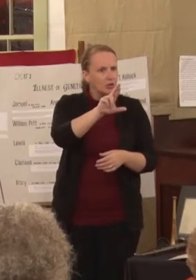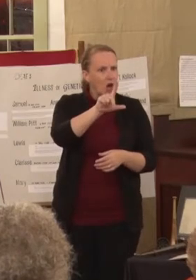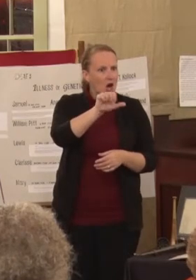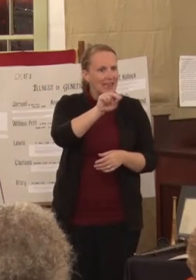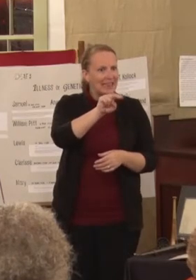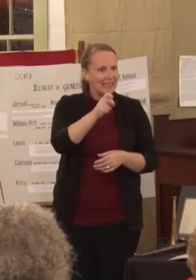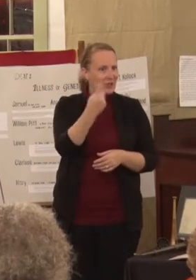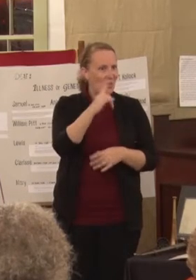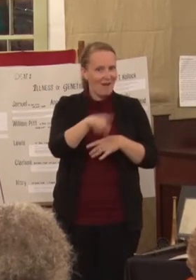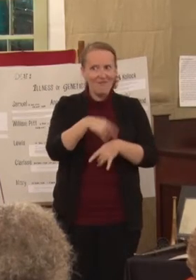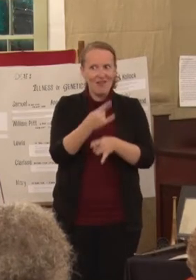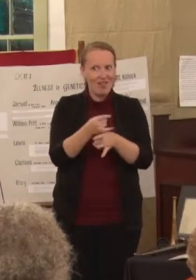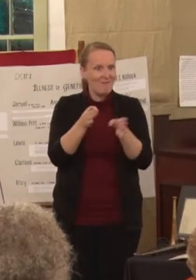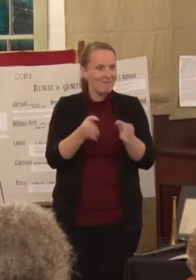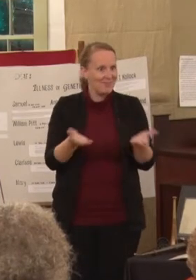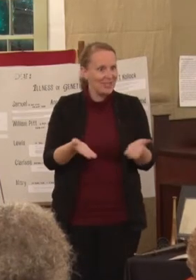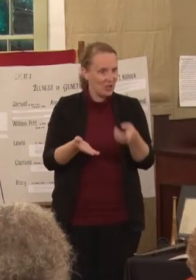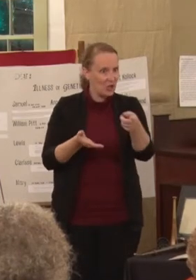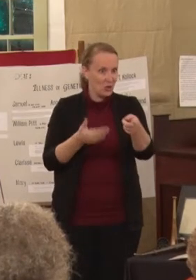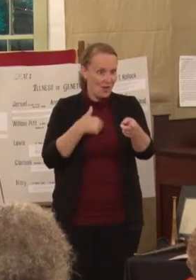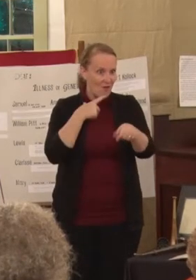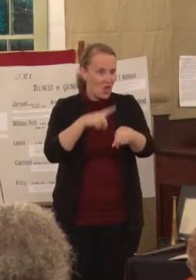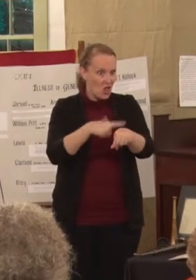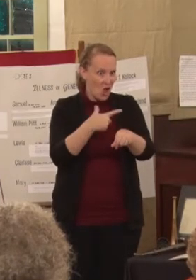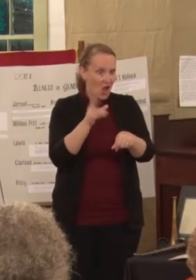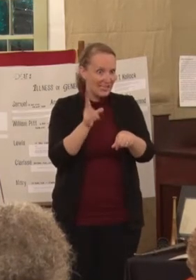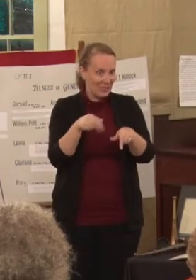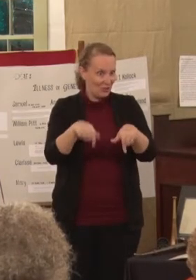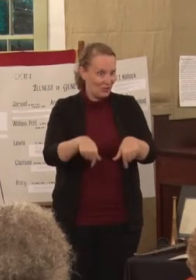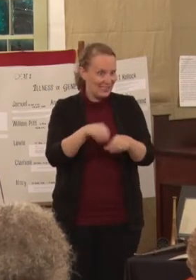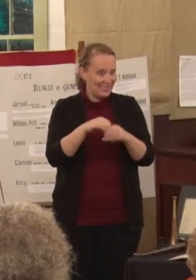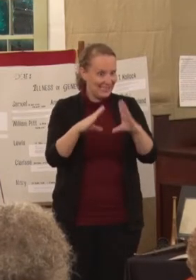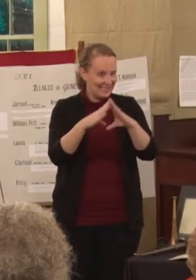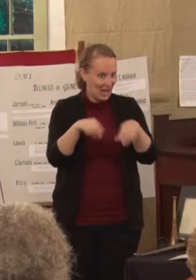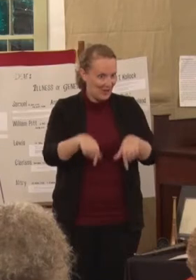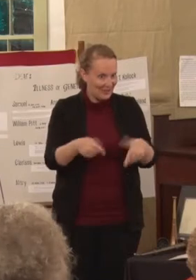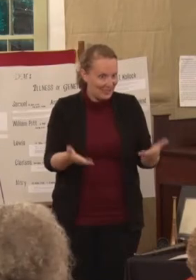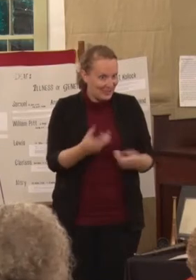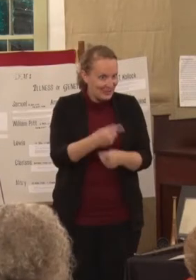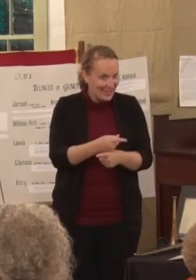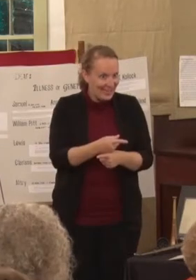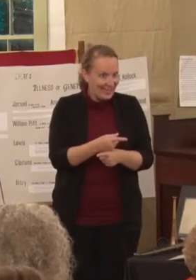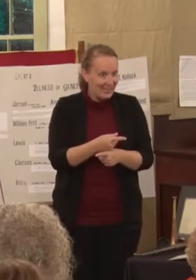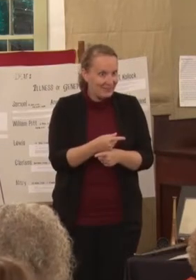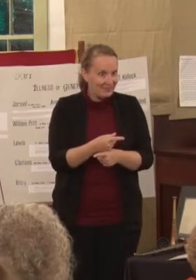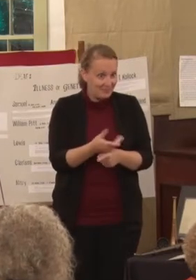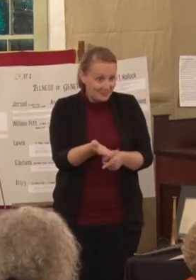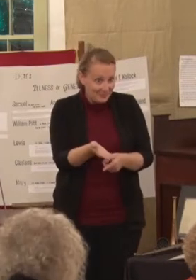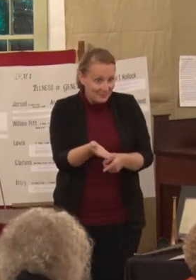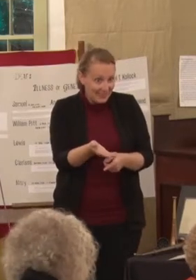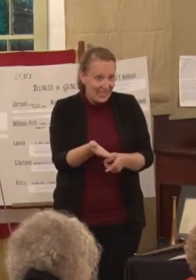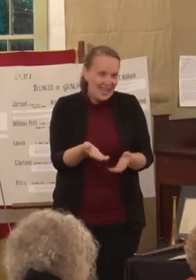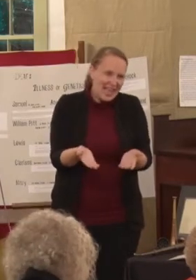here, Darlene Borsati, you have a long history in the town, too. Yeah, but that was from jail.